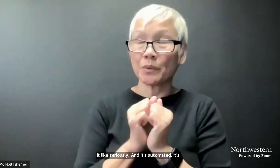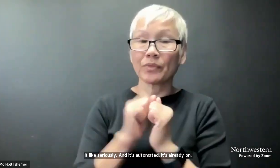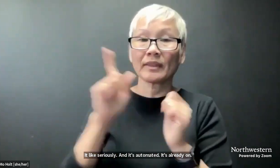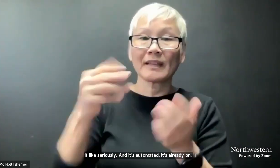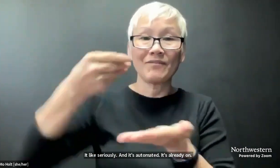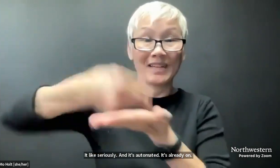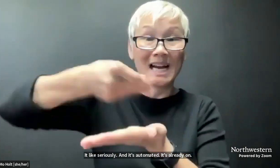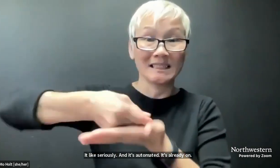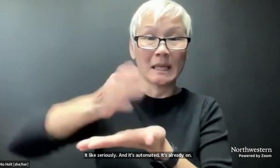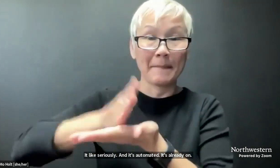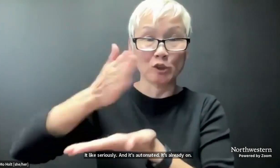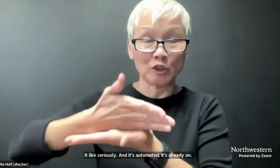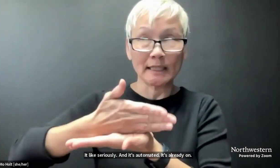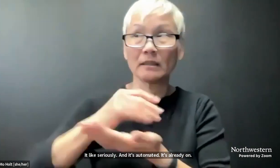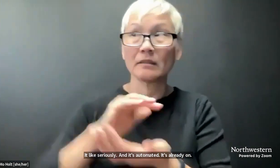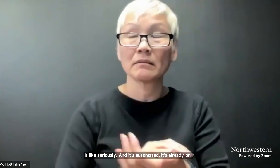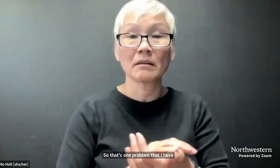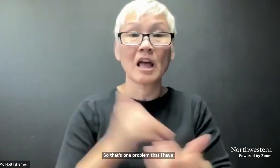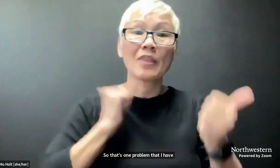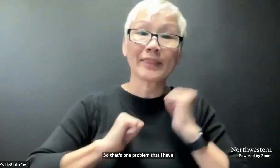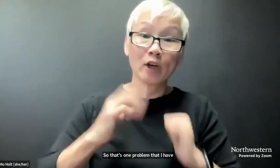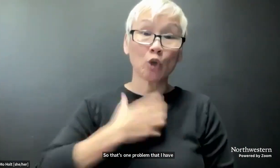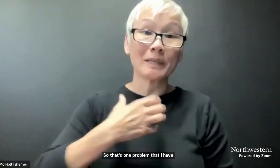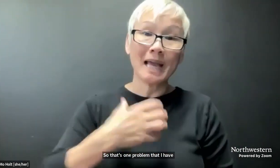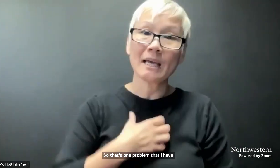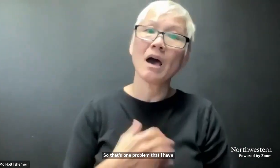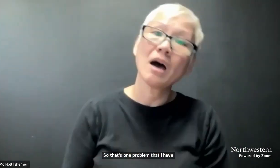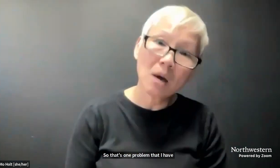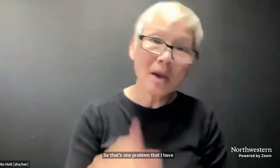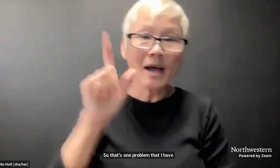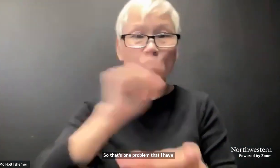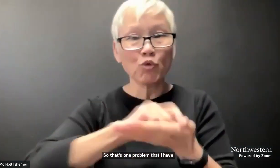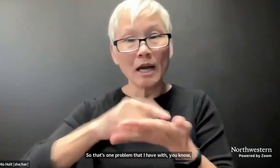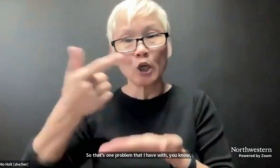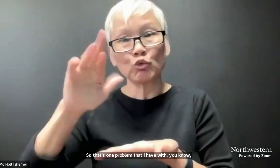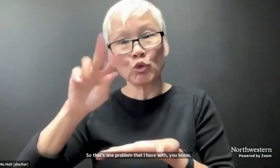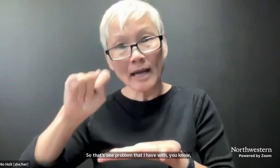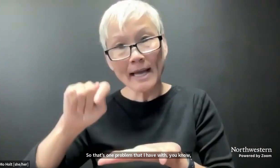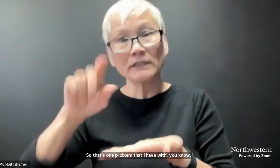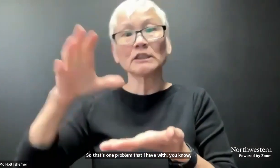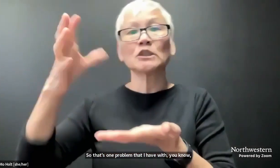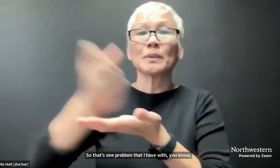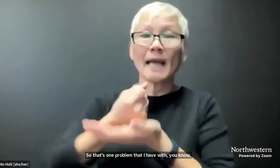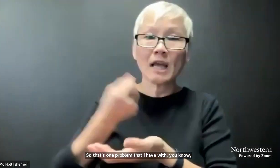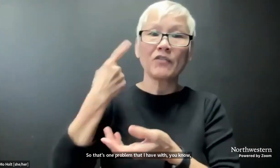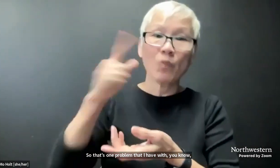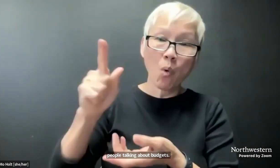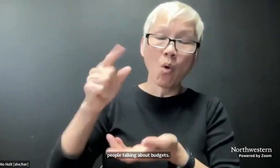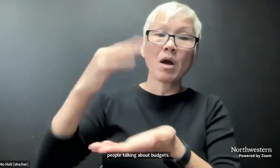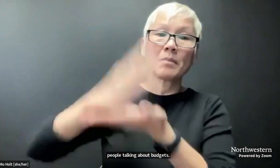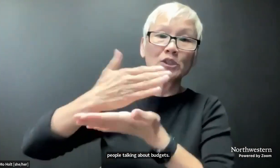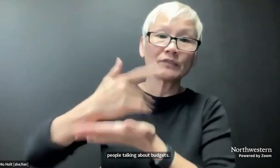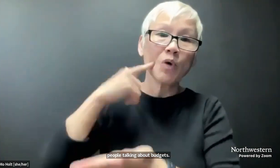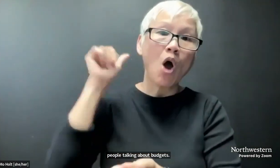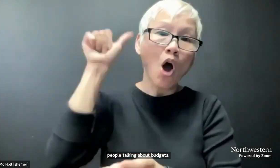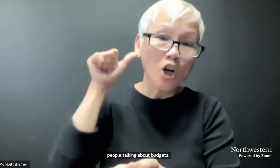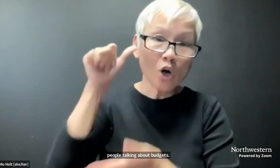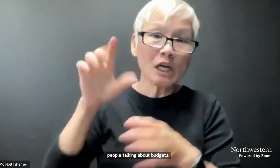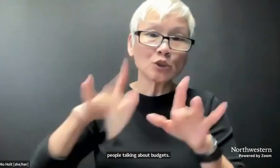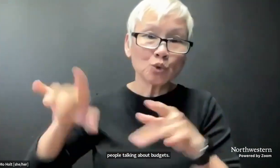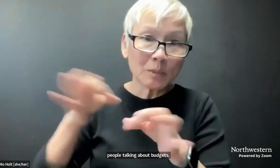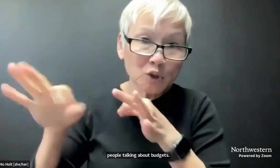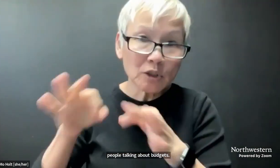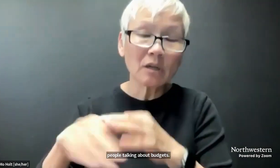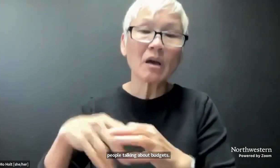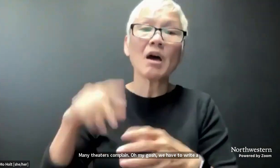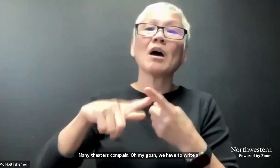that's one problem that I have with, you know, people talking about budgets. Many theaters complain, oh my gosh, we have to write a grant for